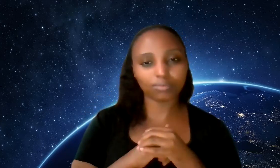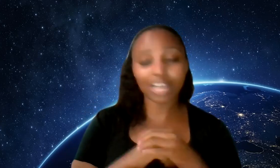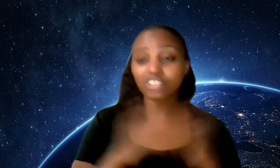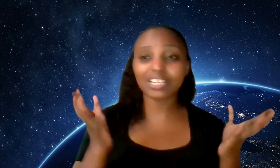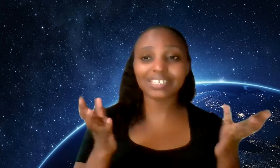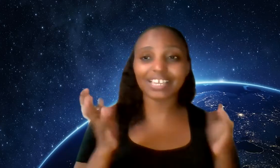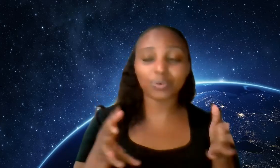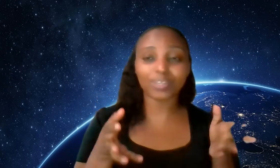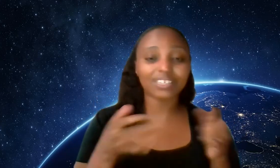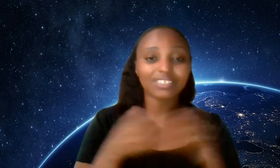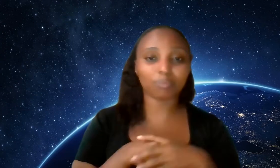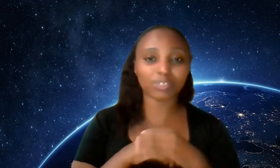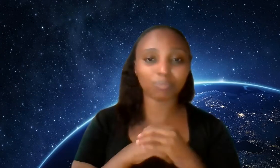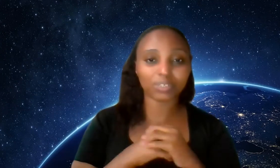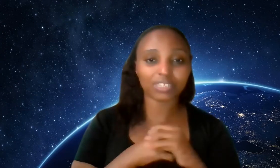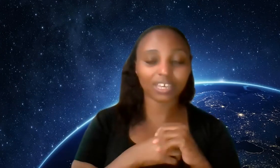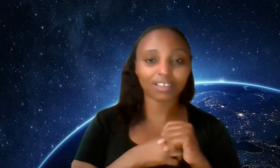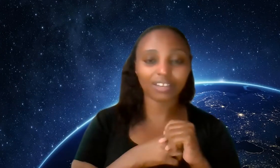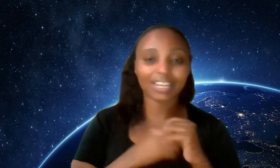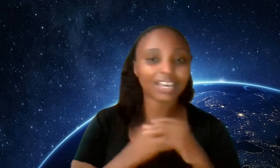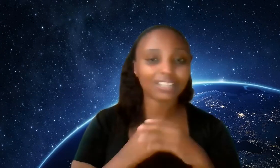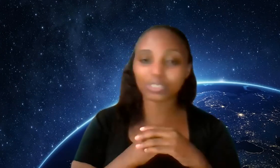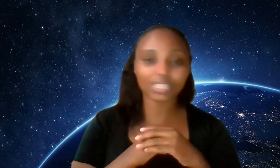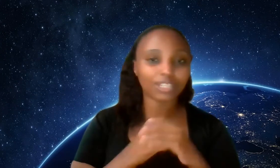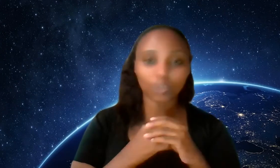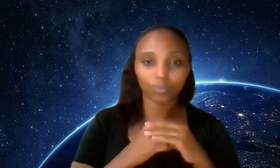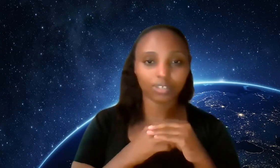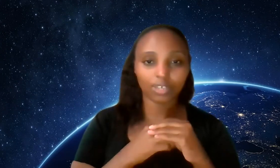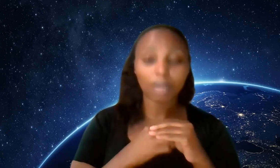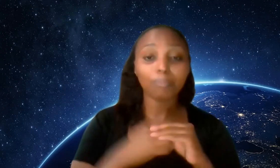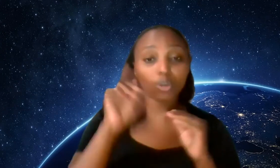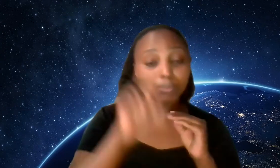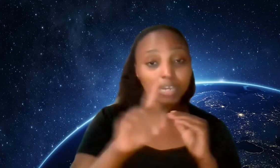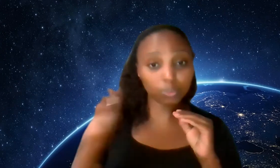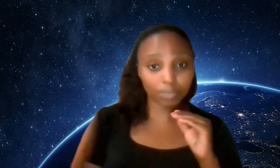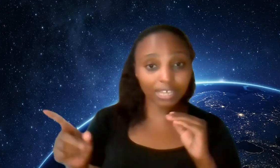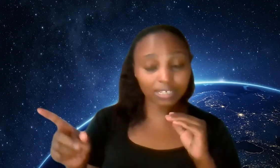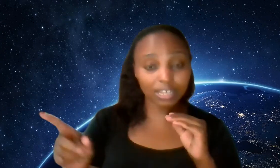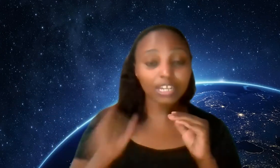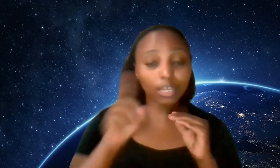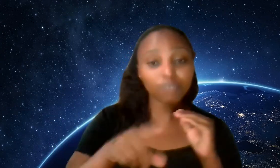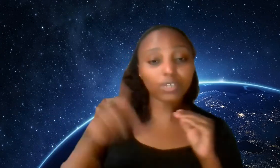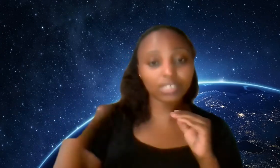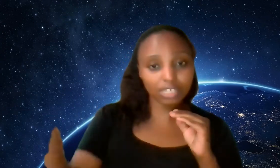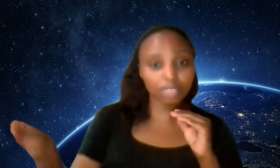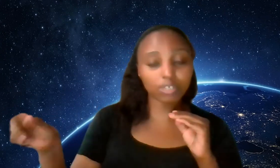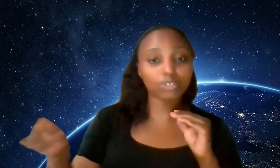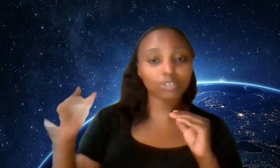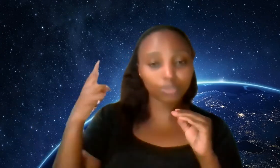actually say no I think is the most important thing learn to say no because by doing that now you're forcing this person now